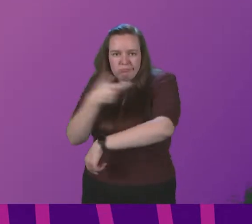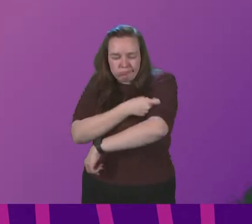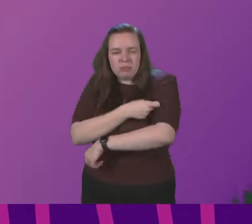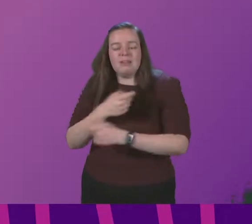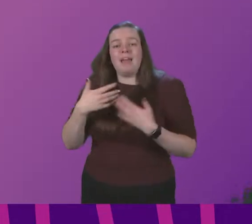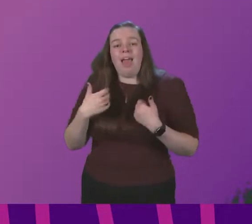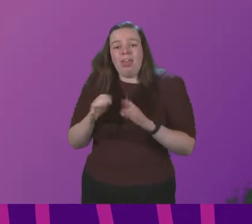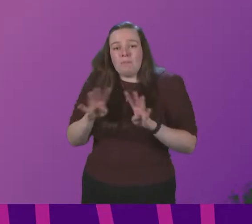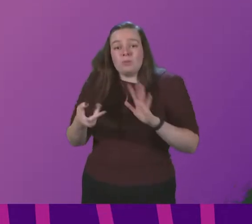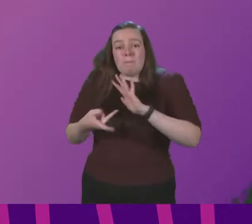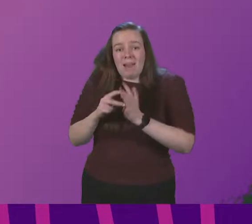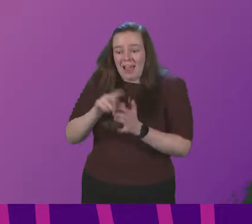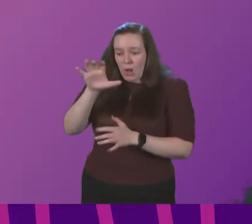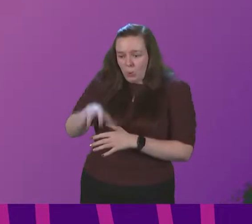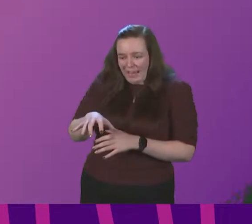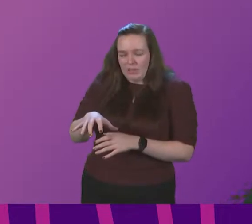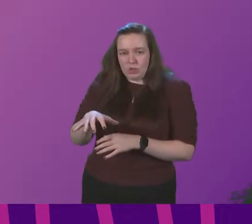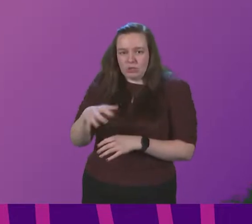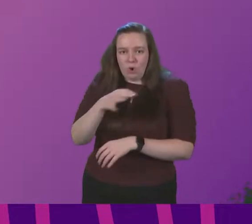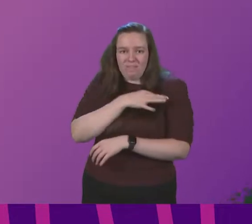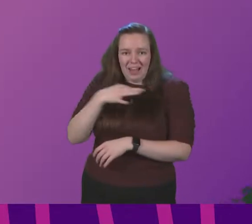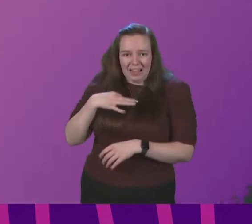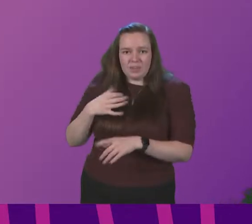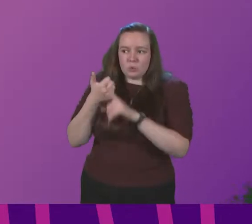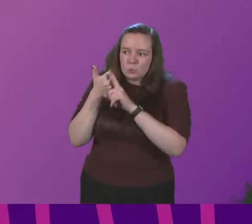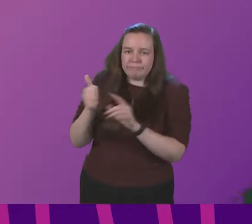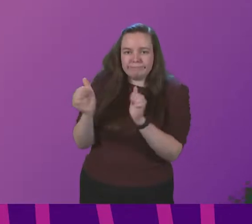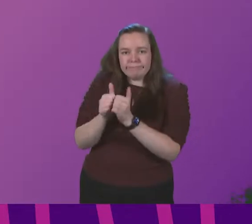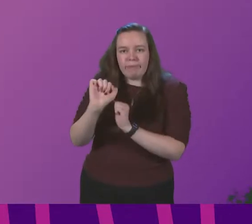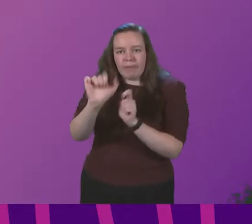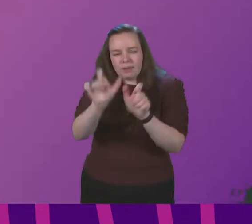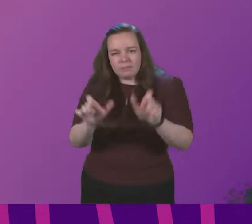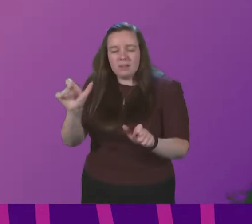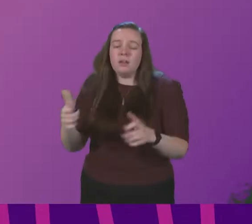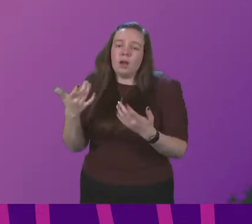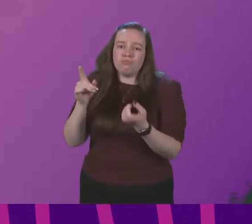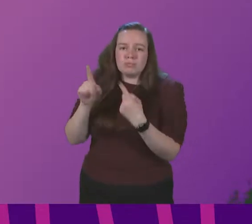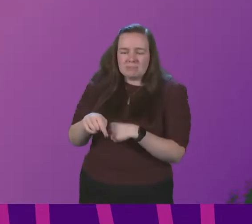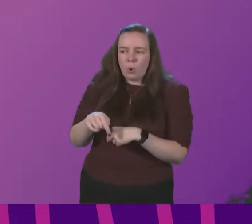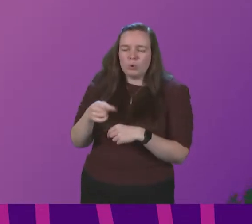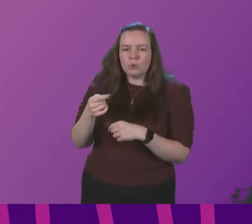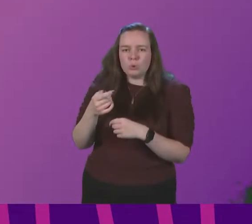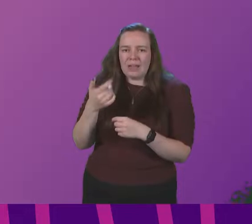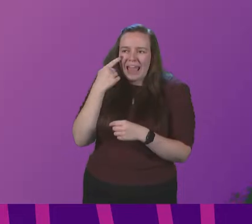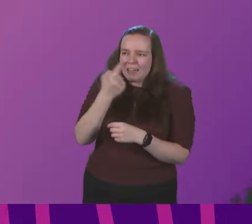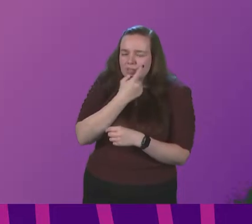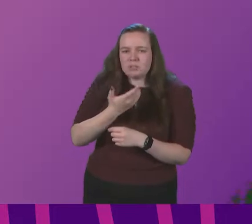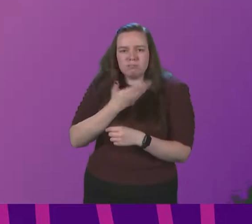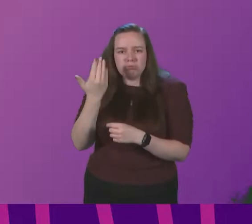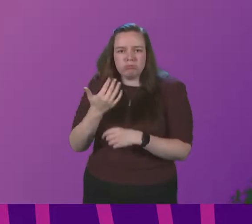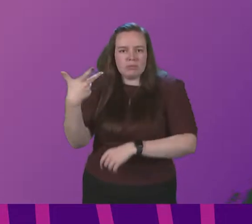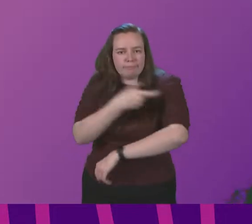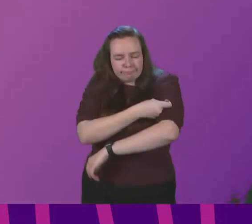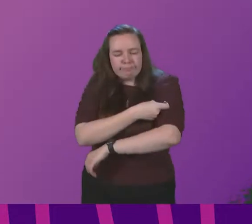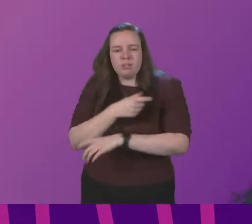boards plan location of clinics to suit the needs of their populations and often respond to evidence of lower uptake using available data